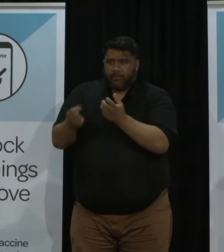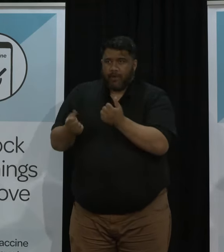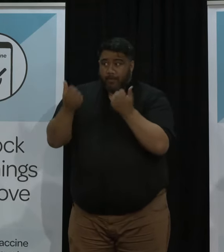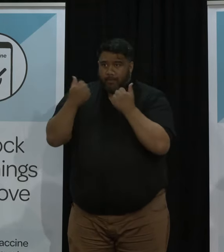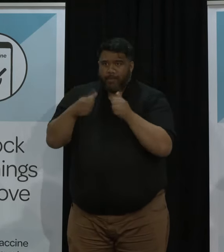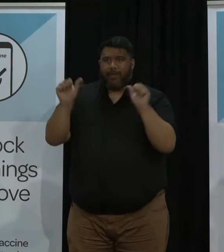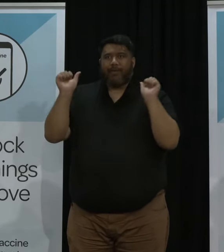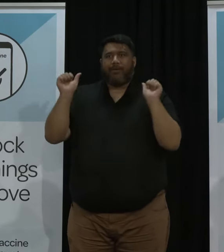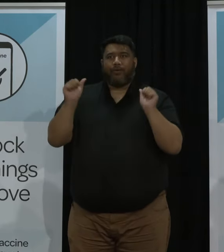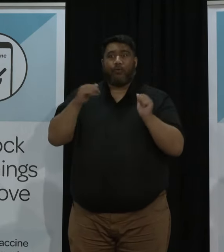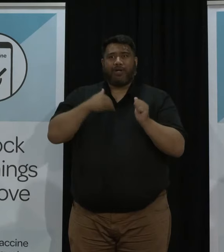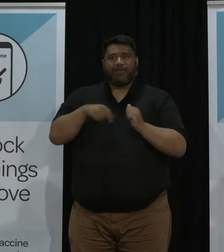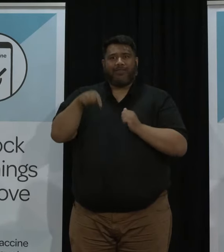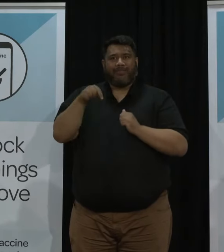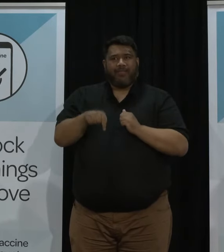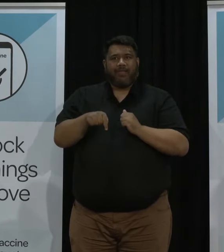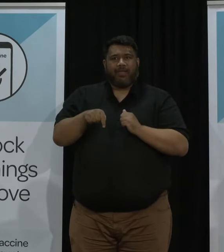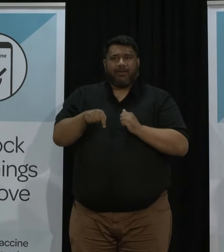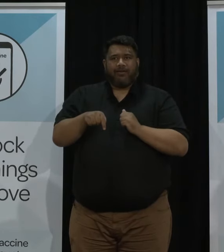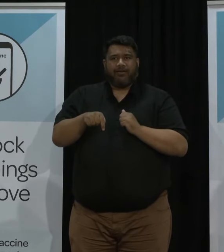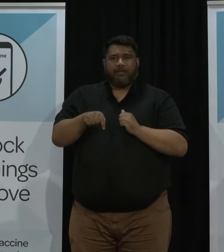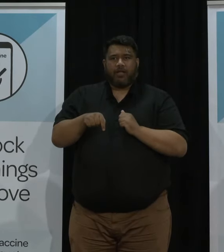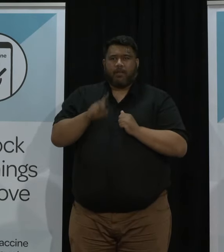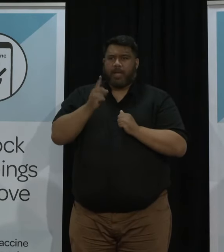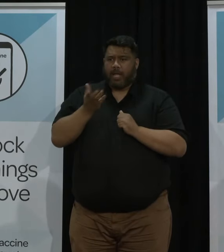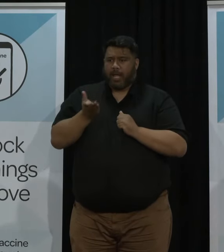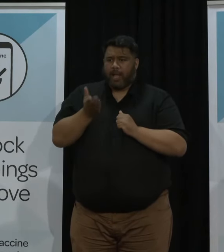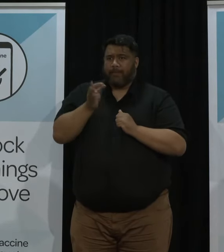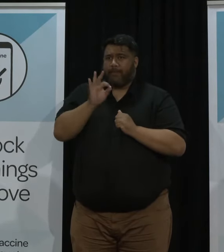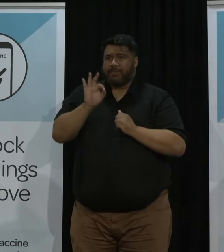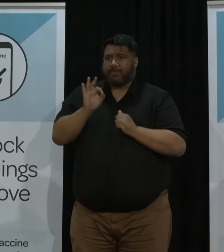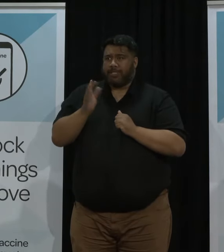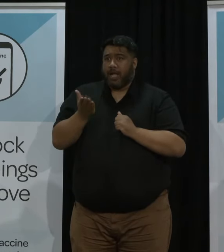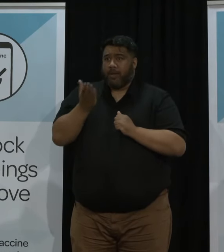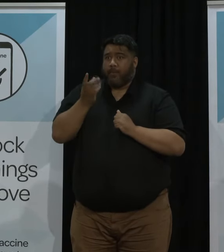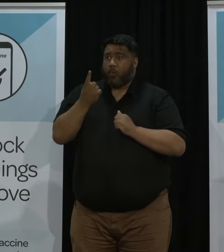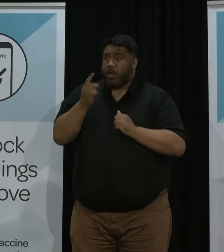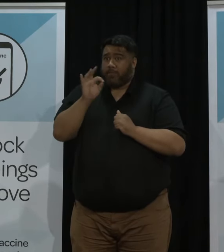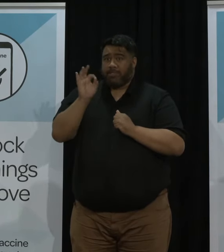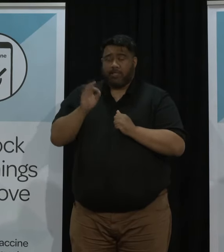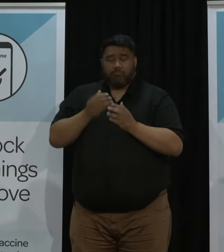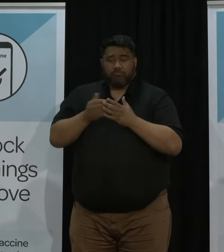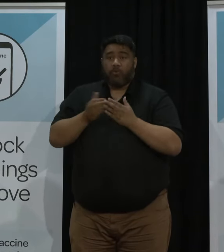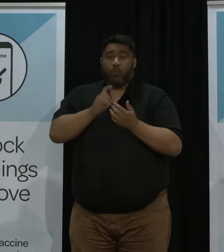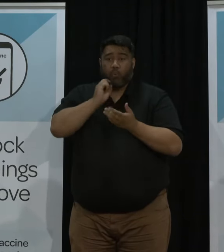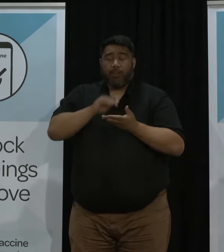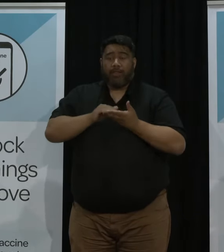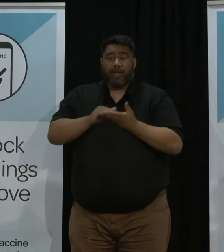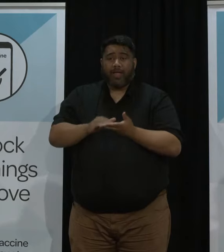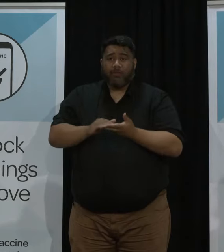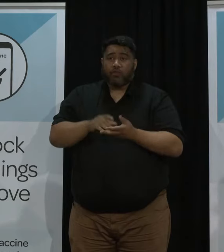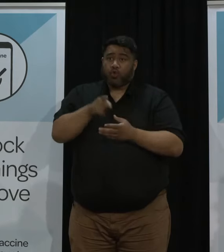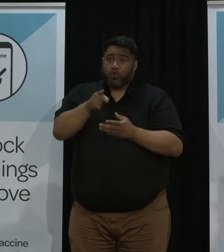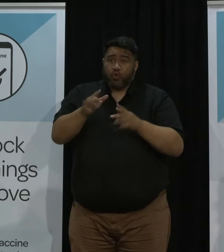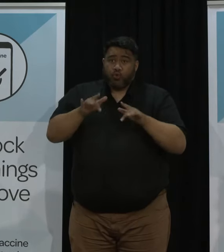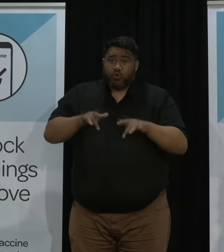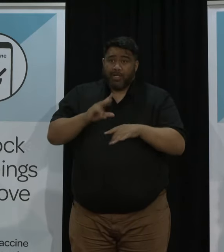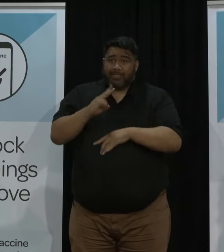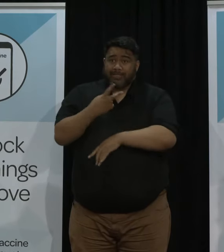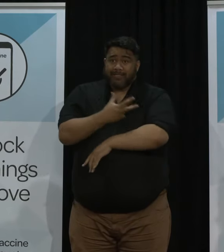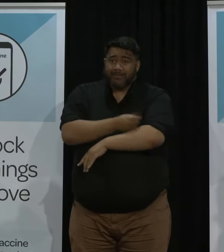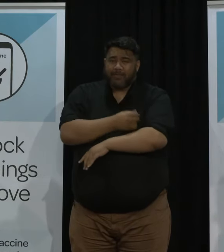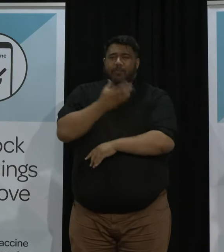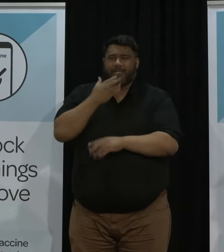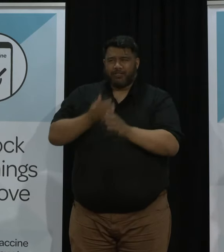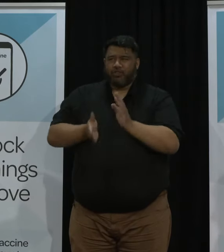but every percentage point helps which means every vaccination helps So if you're due for your second dose please get it this week If you haven't